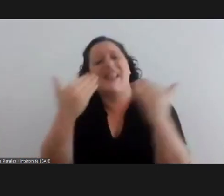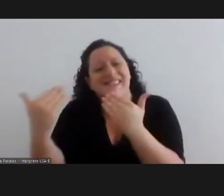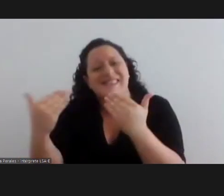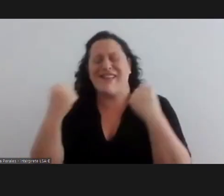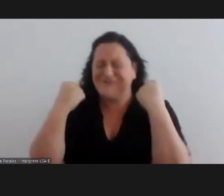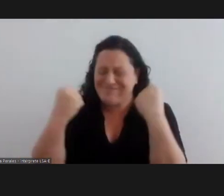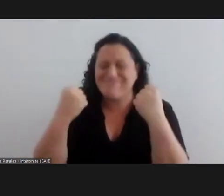keep going